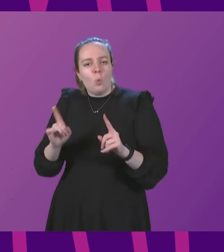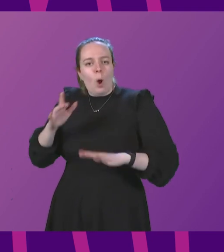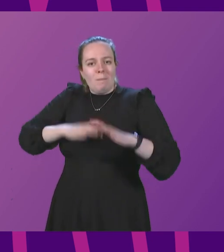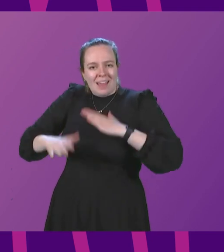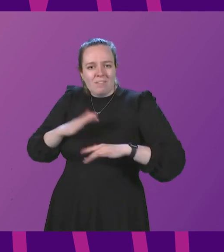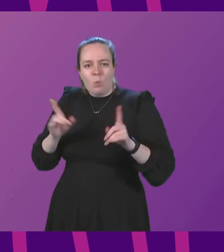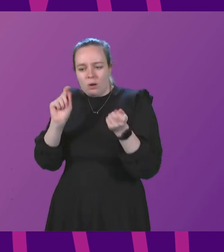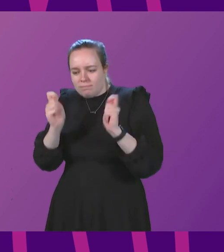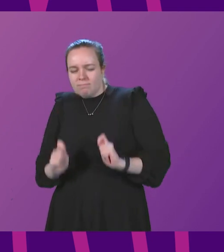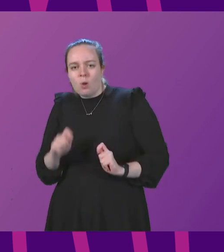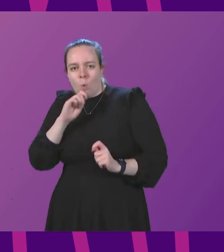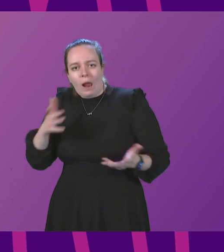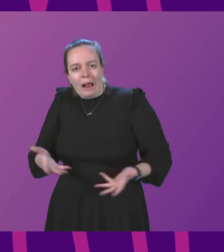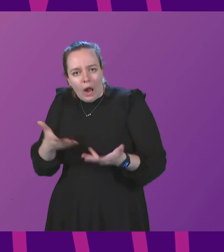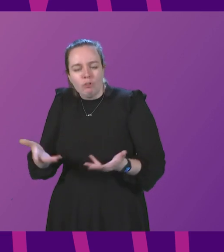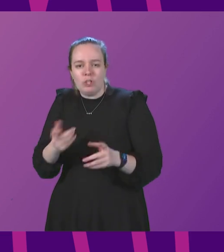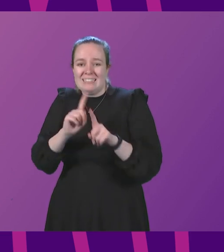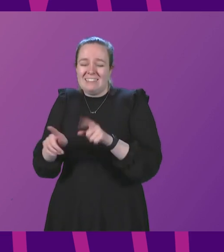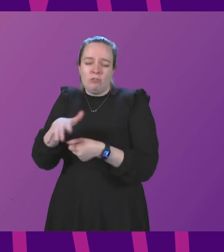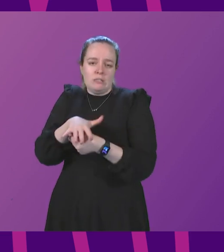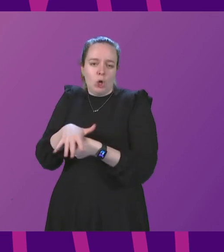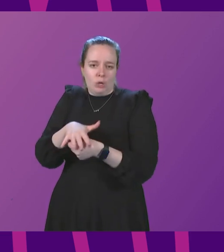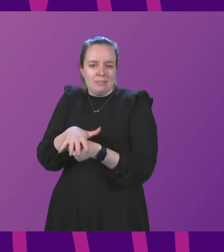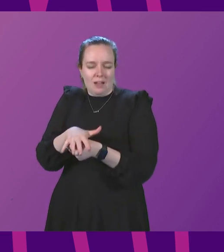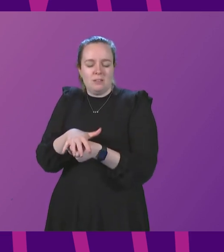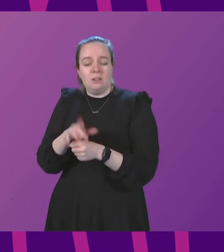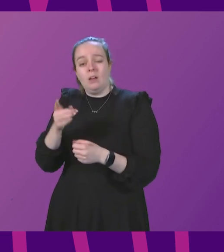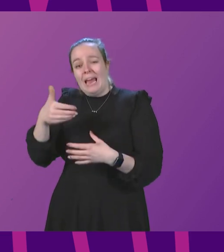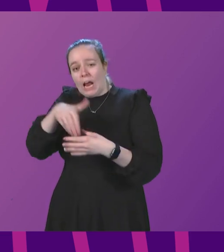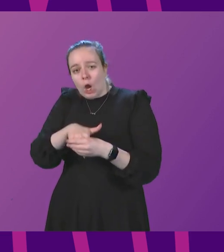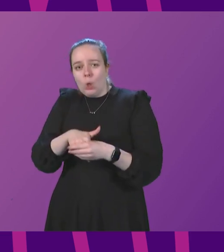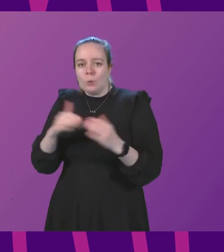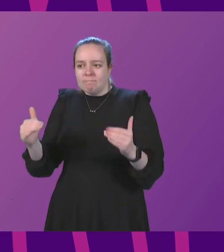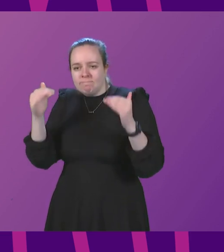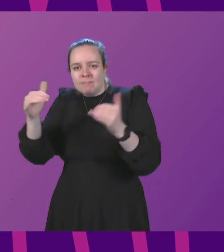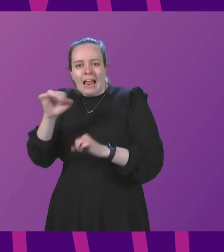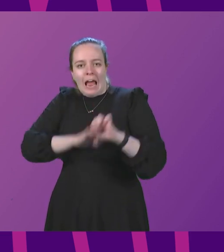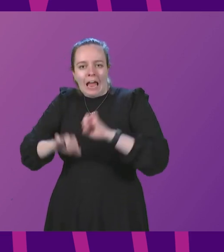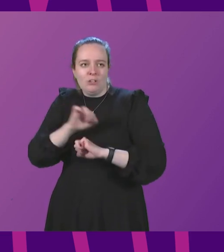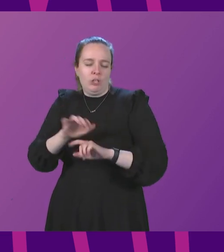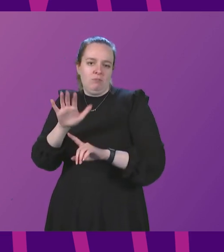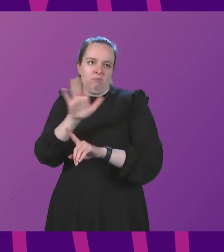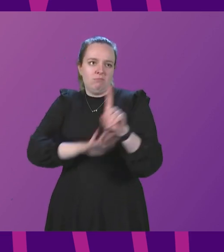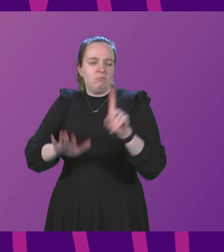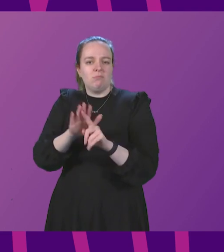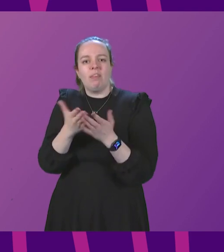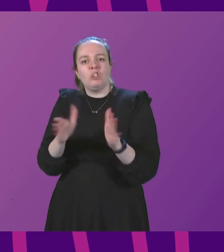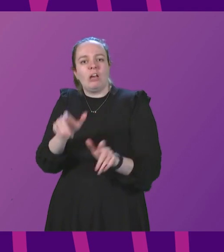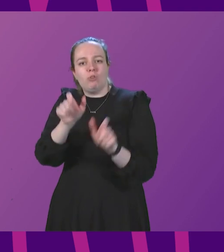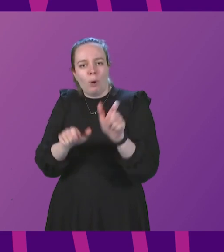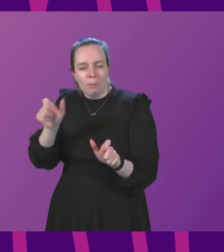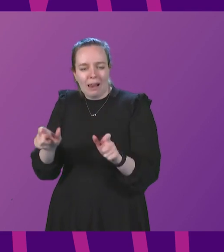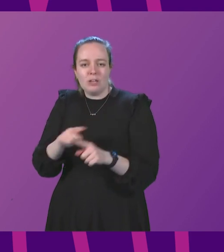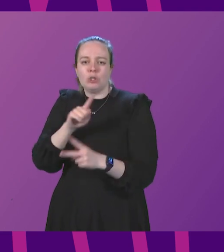and adaptations that will be encouraged in different circumstances. These include enhanced hygiene across the general population and